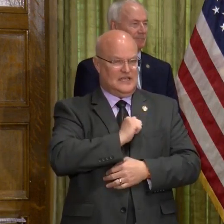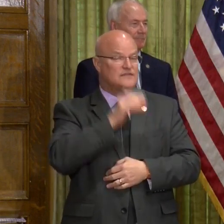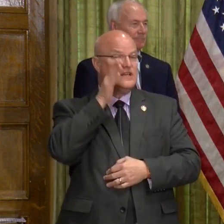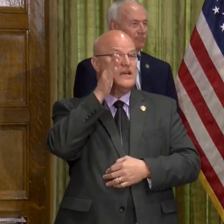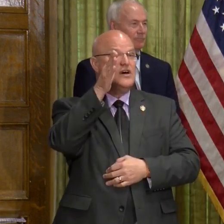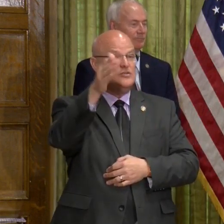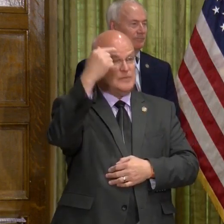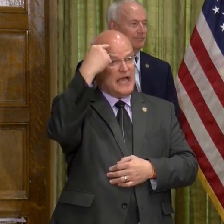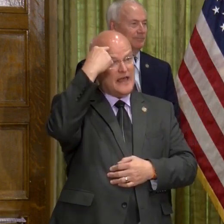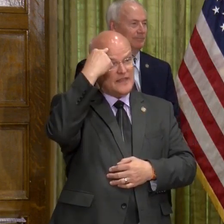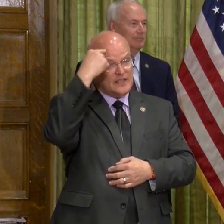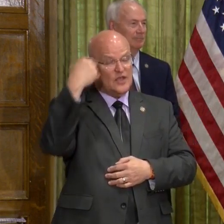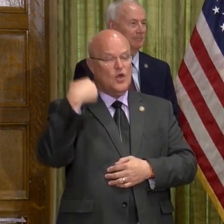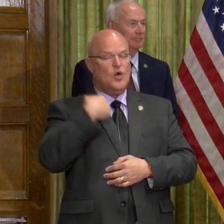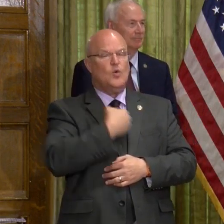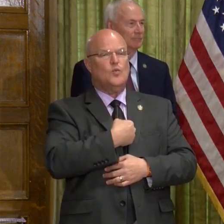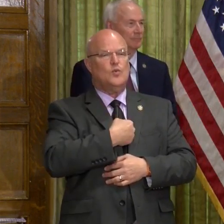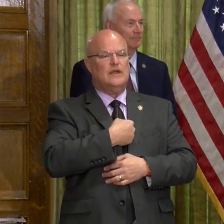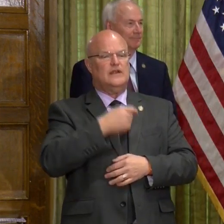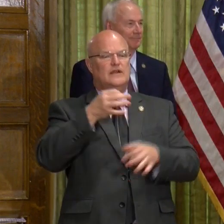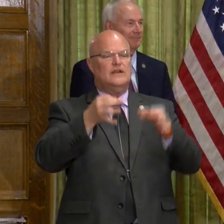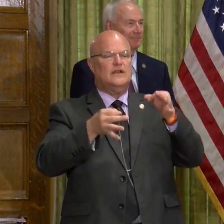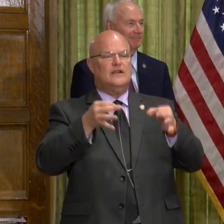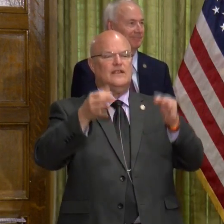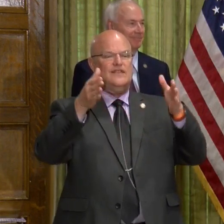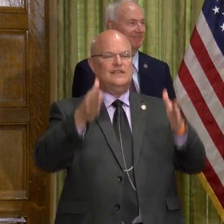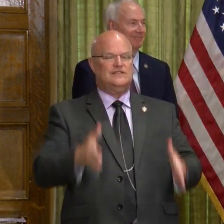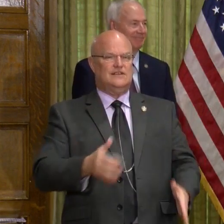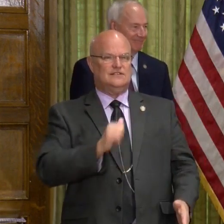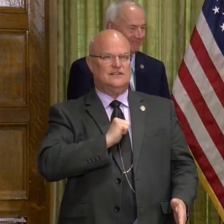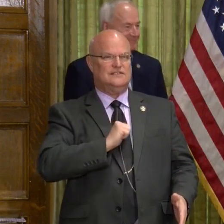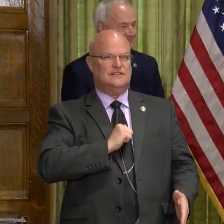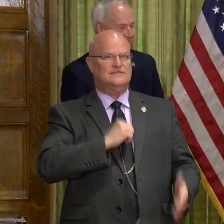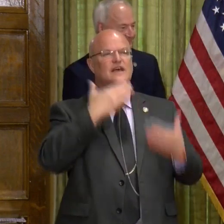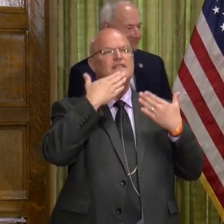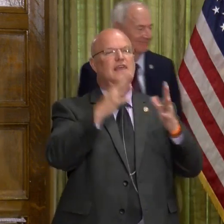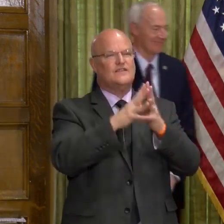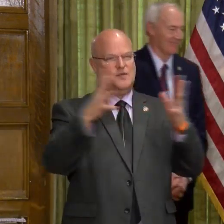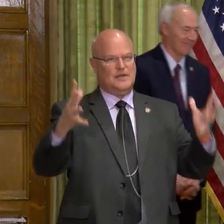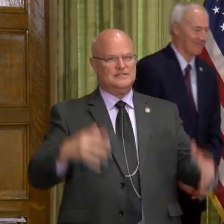I believe, we are the judge that matters the most in this. Thank you very much.